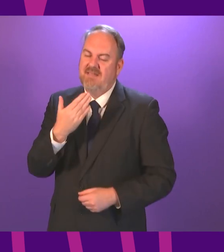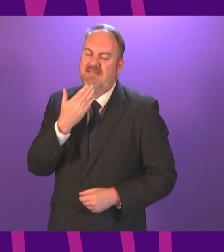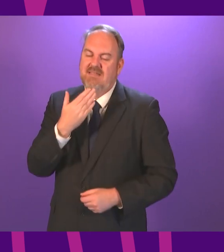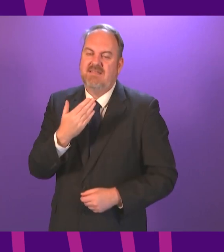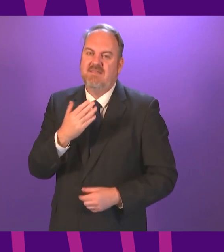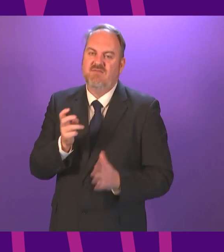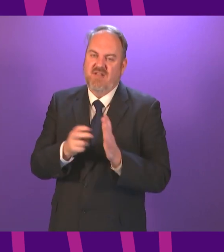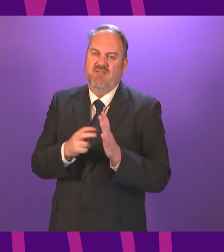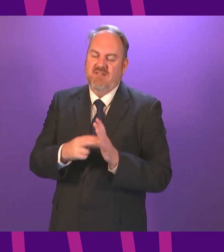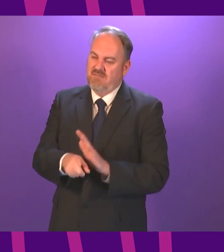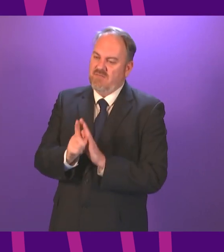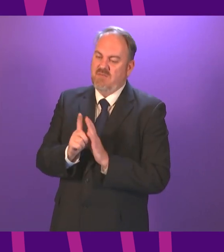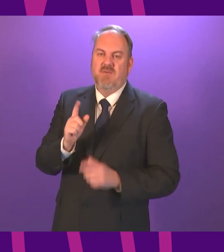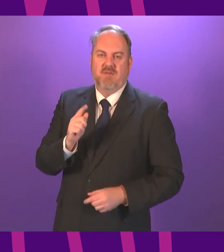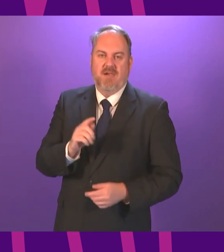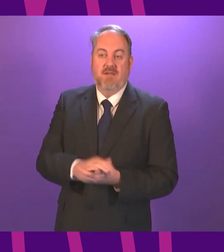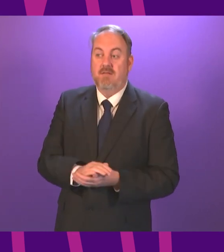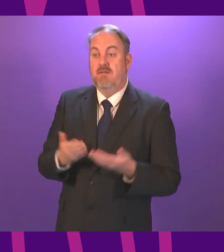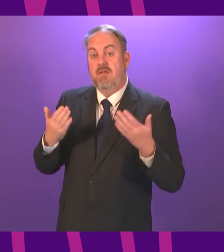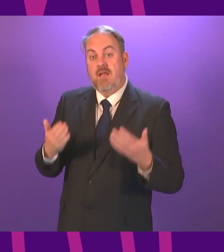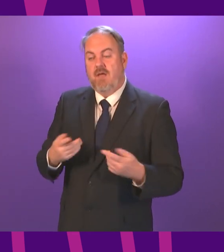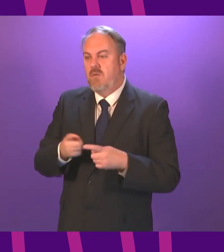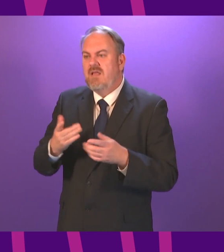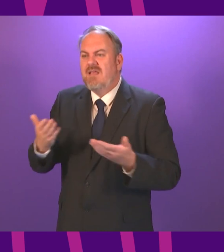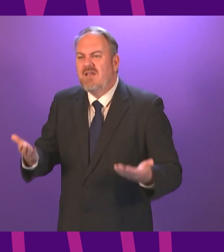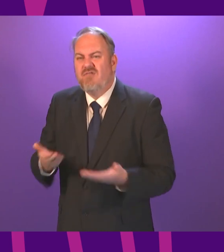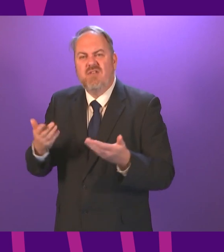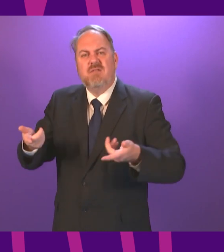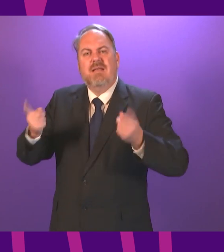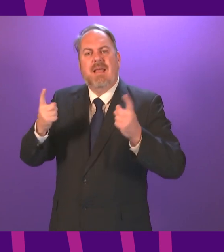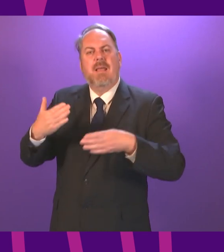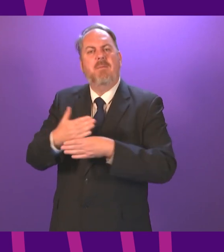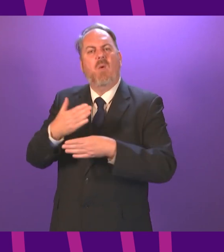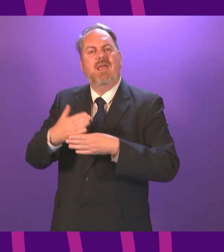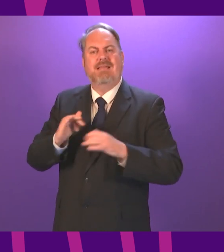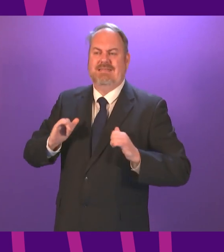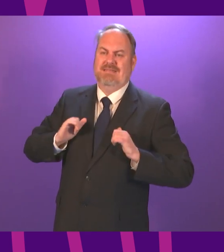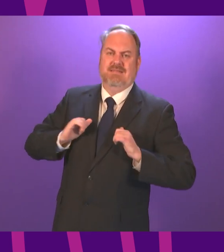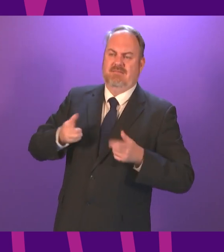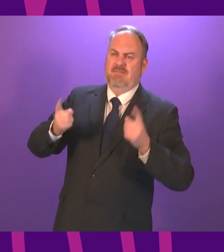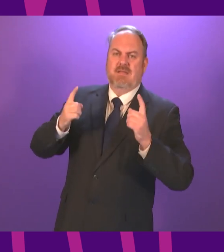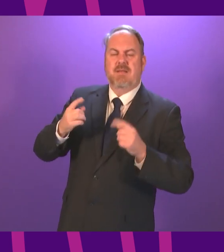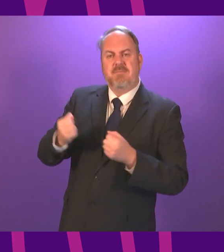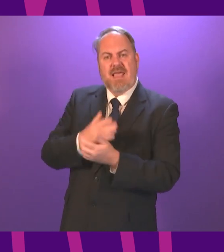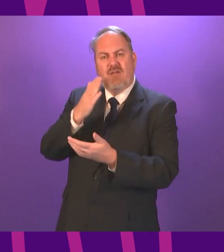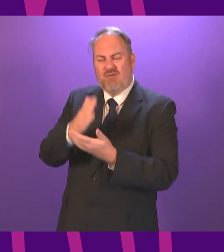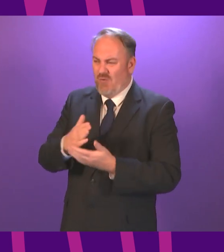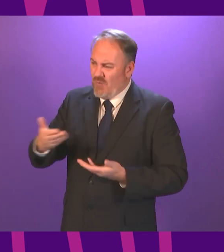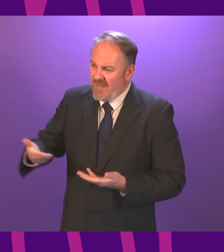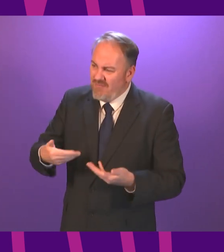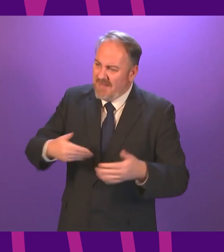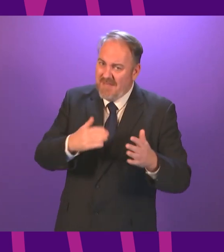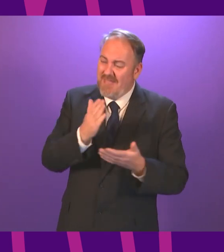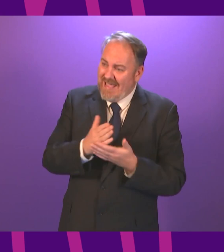sent to them. I would also like to take this opportunity to encourage employers to make sure that their employees are available for their vaccines